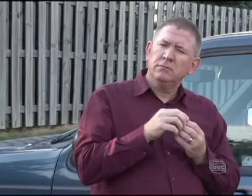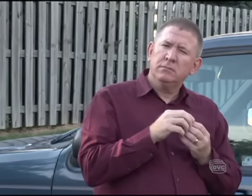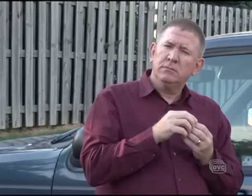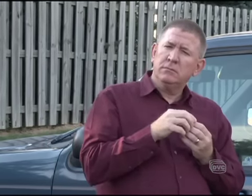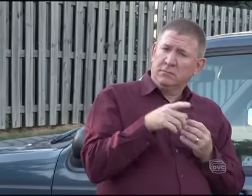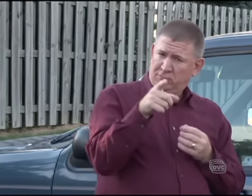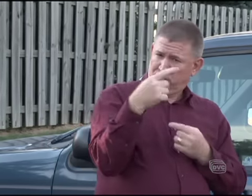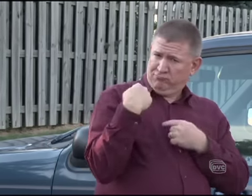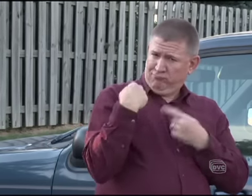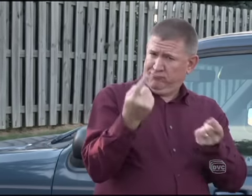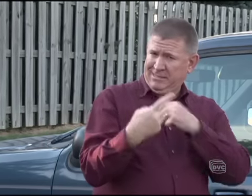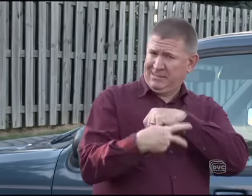Have you stolen before?